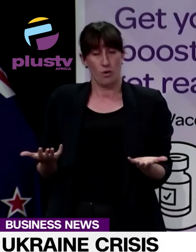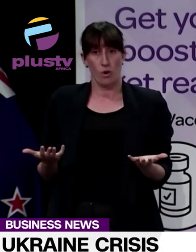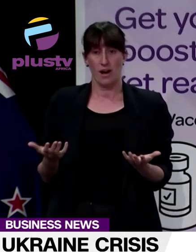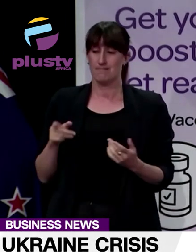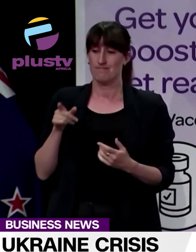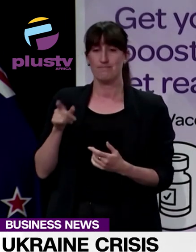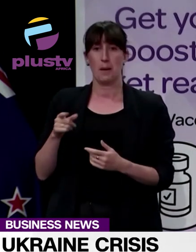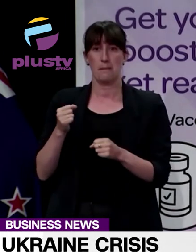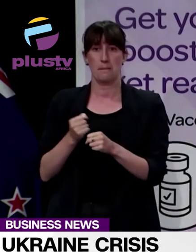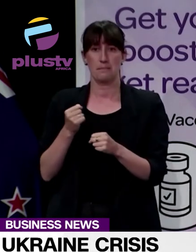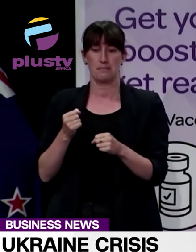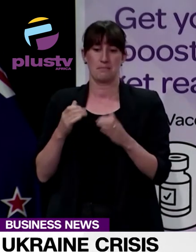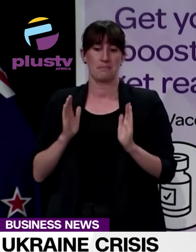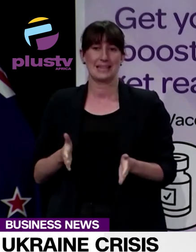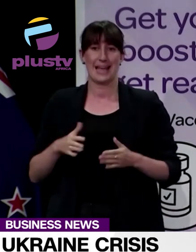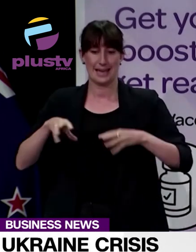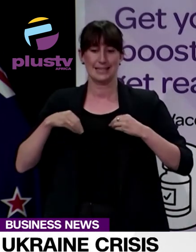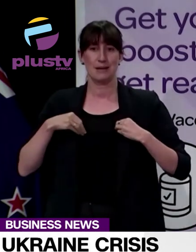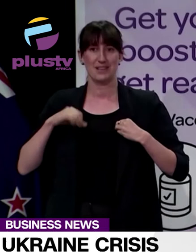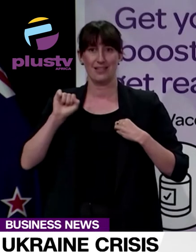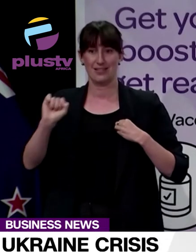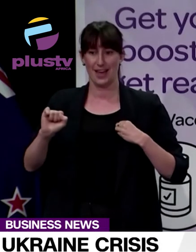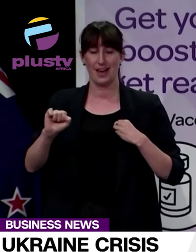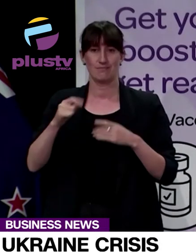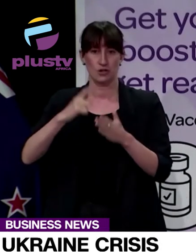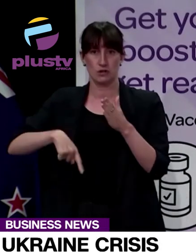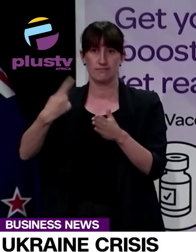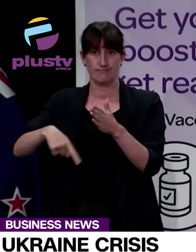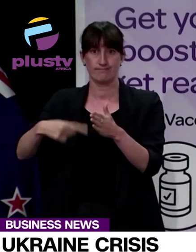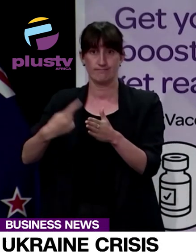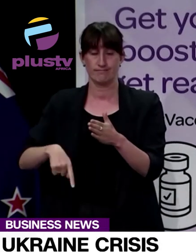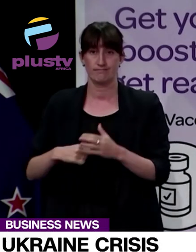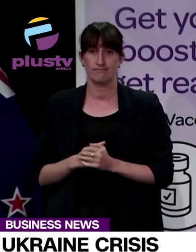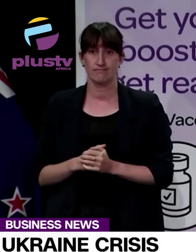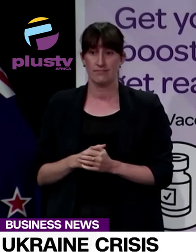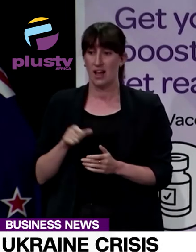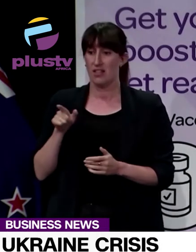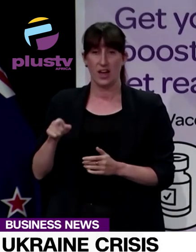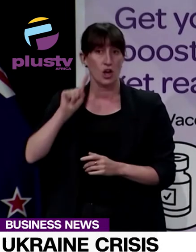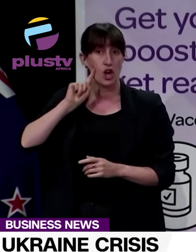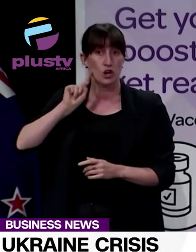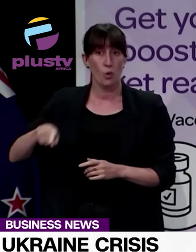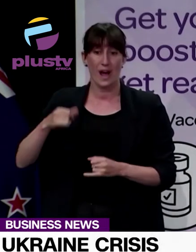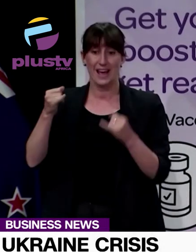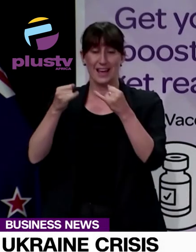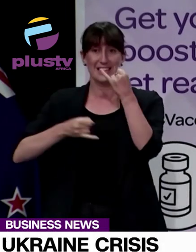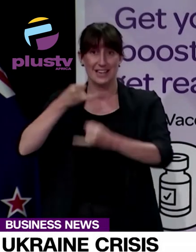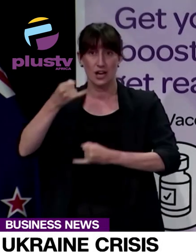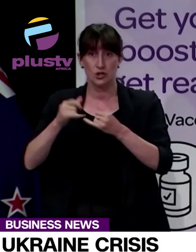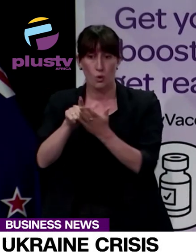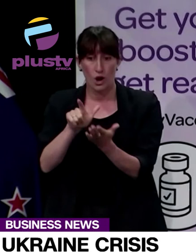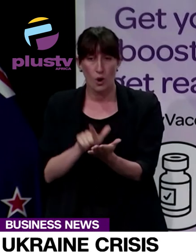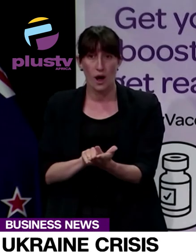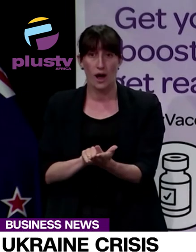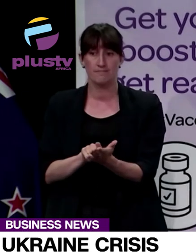Council, Russia has displayed a flagrant disregard for international law and abdicated their responsibility to uphold